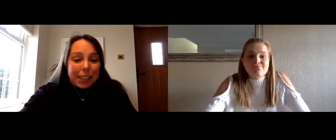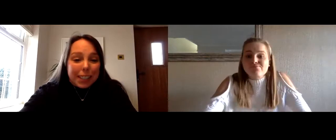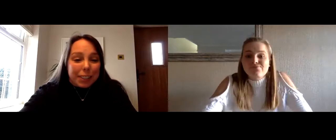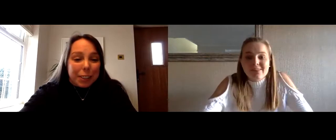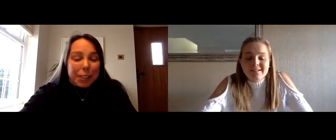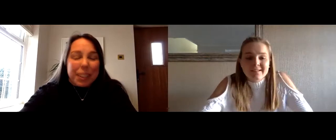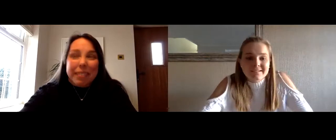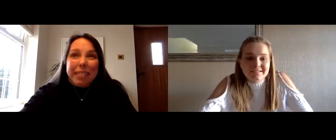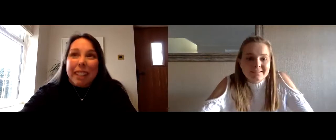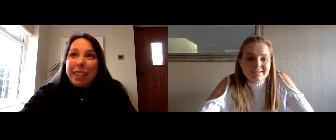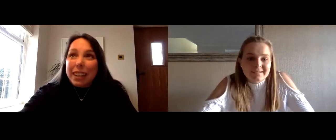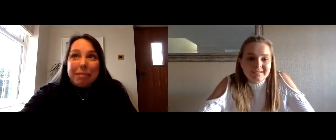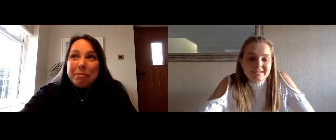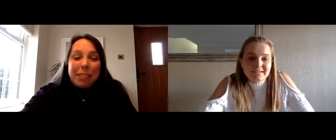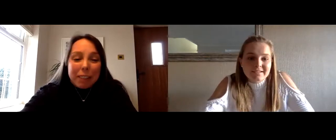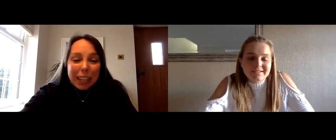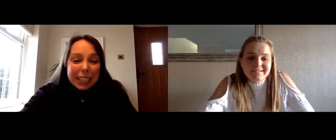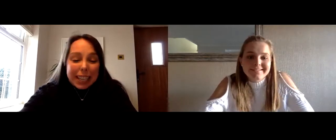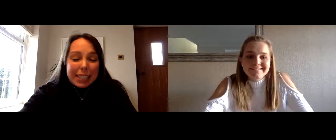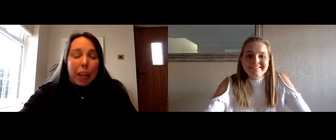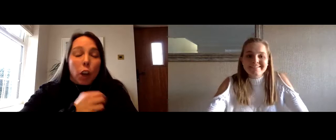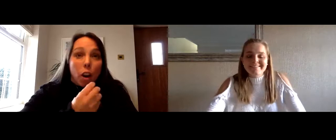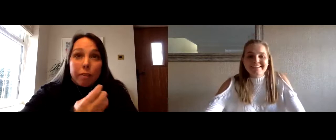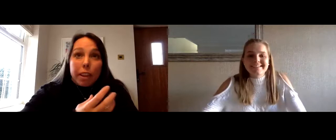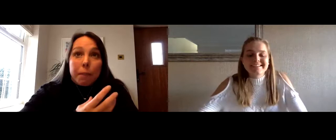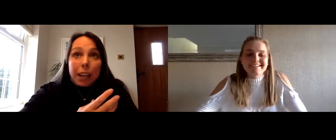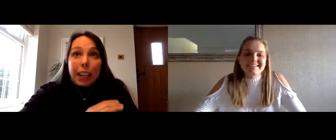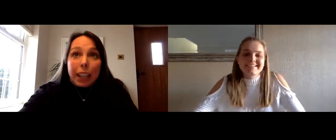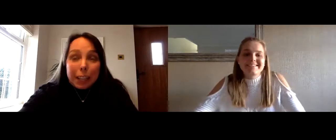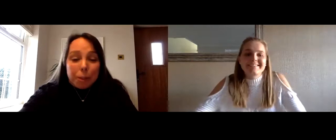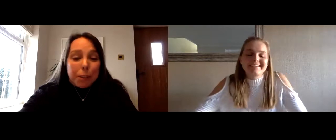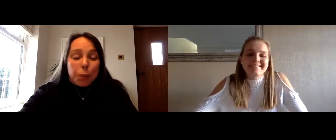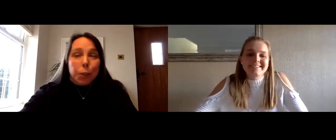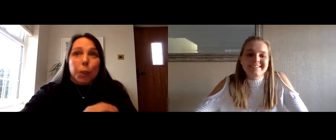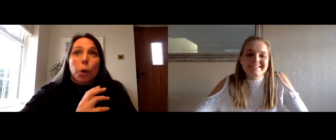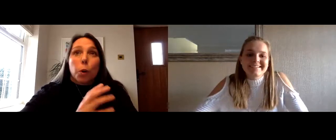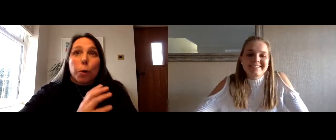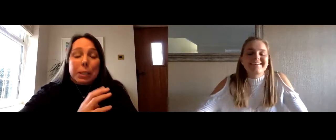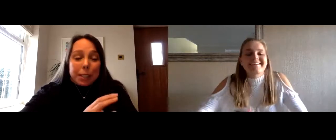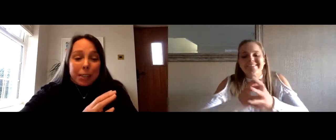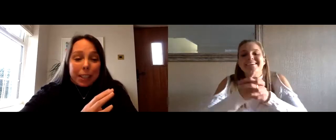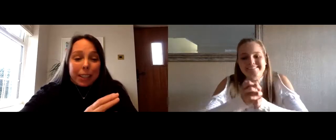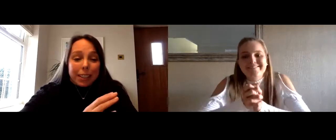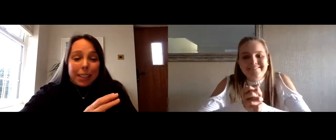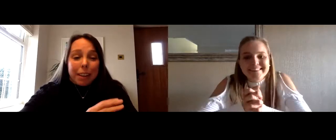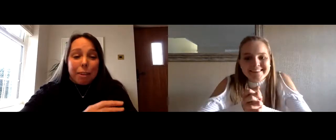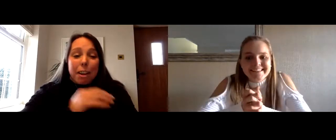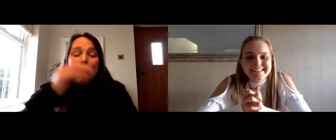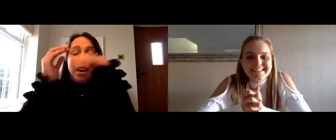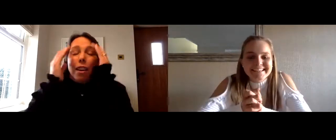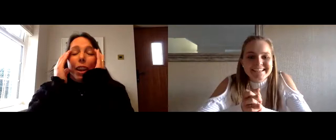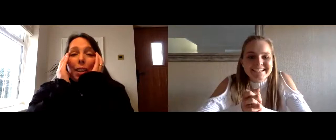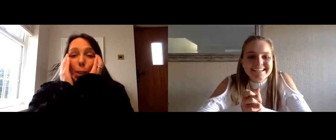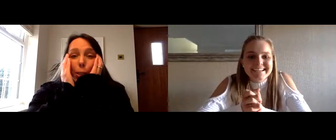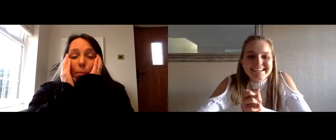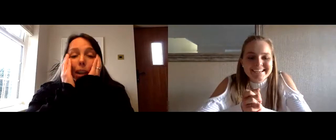be honest just i've never never liked the taste of it and coffee my classroom at school always was outside that staff room